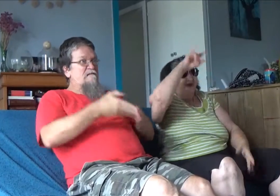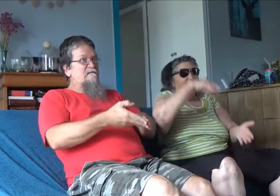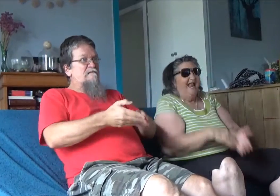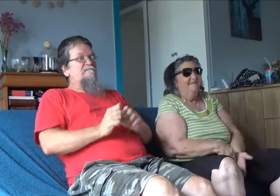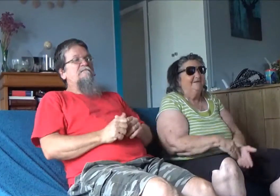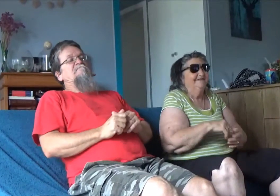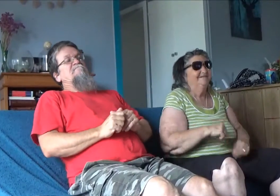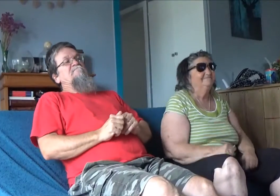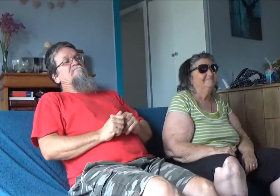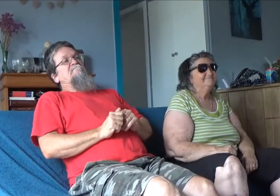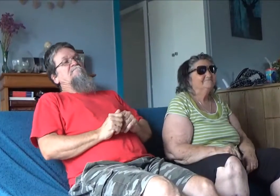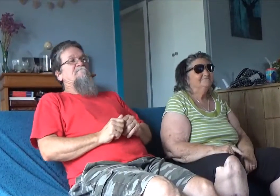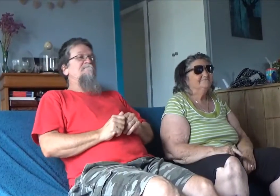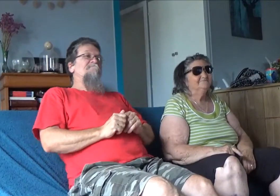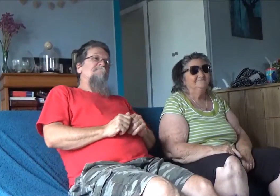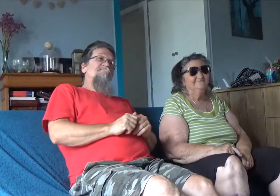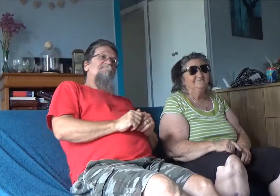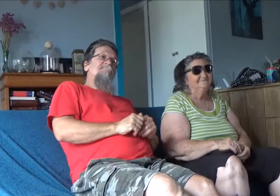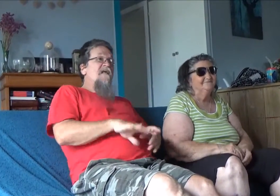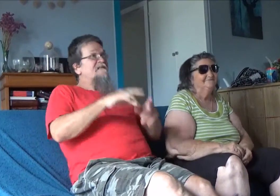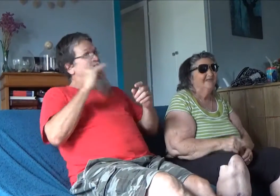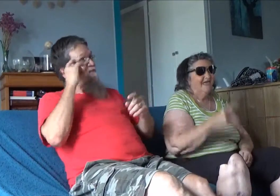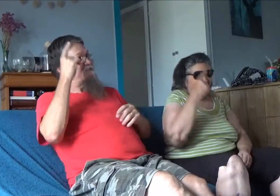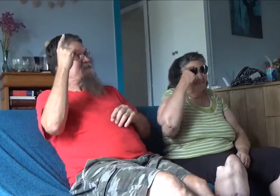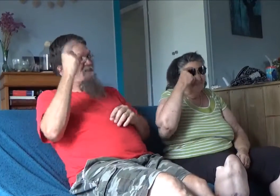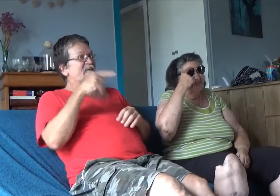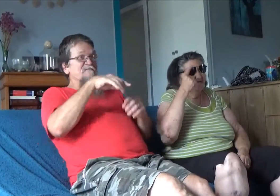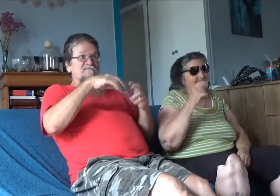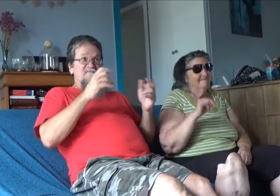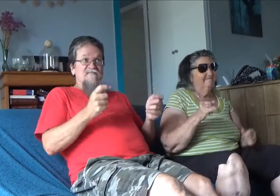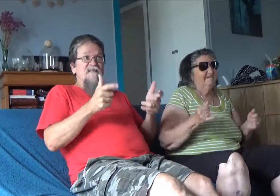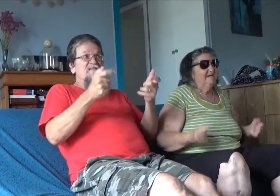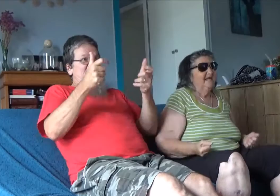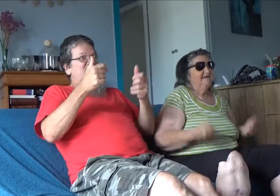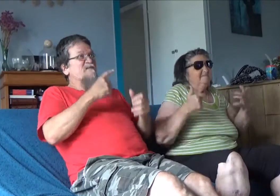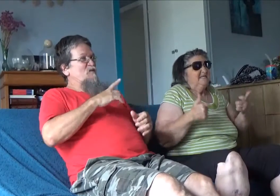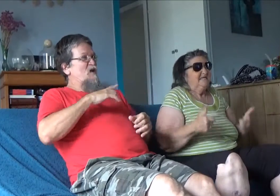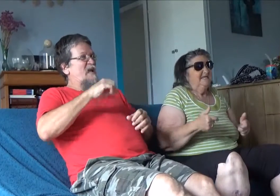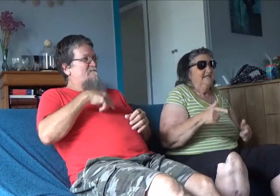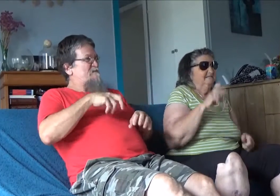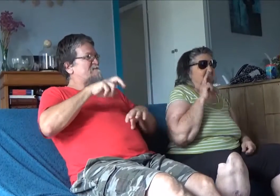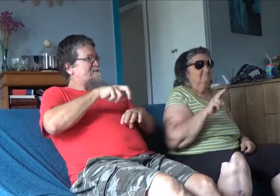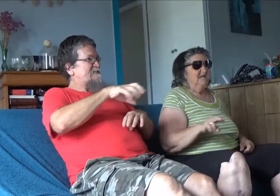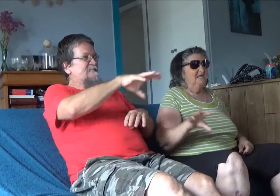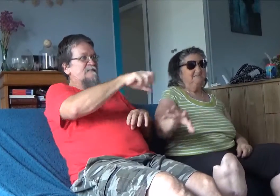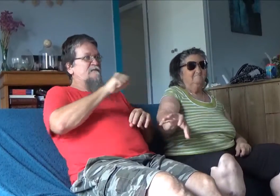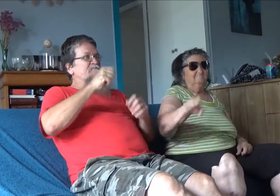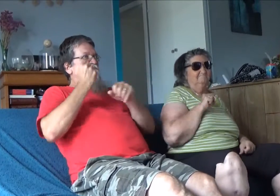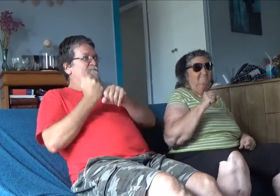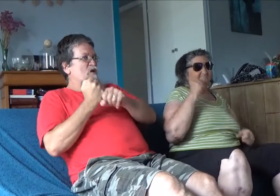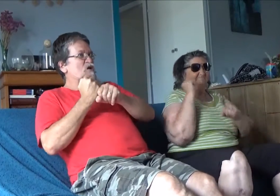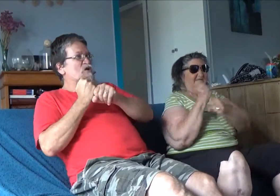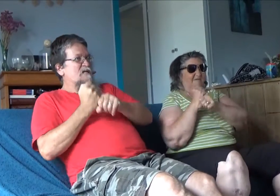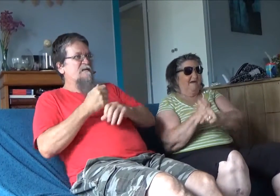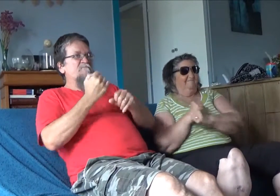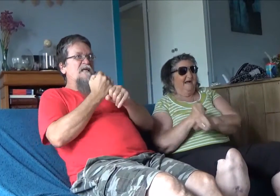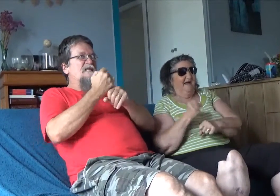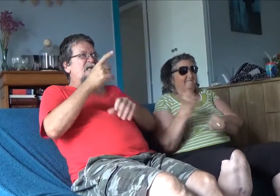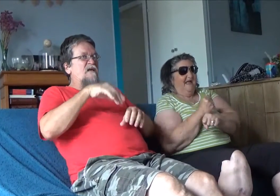Helpers And then I guess I must have snapped Because I grabbed the baseball bat And